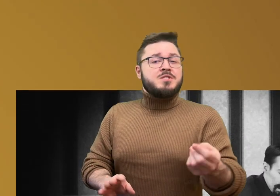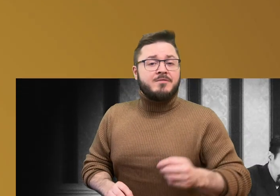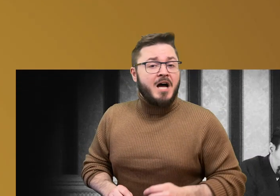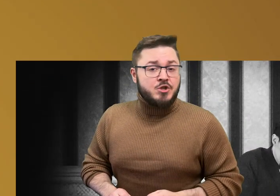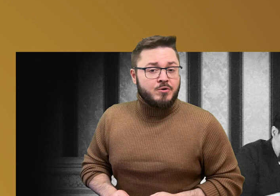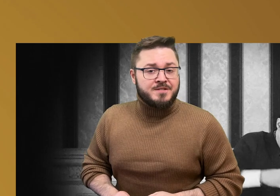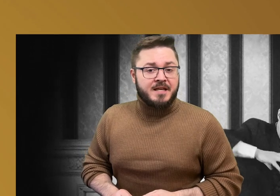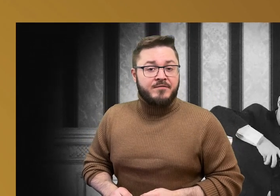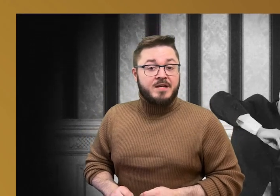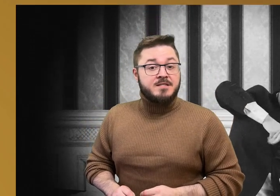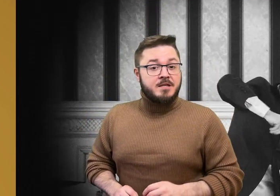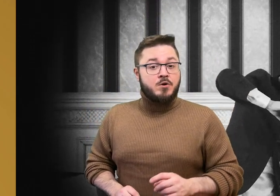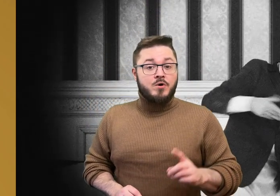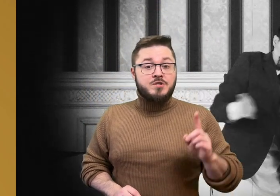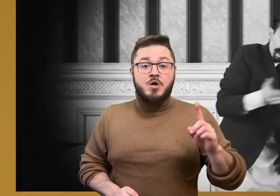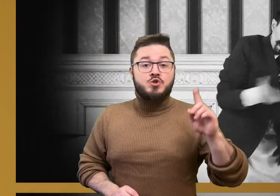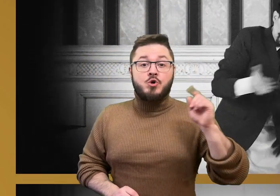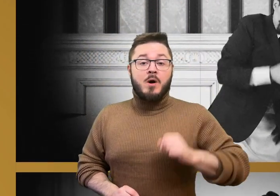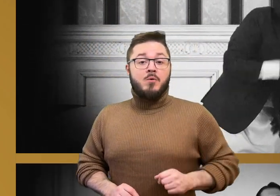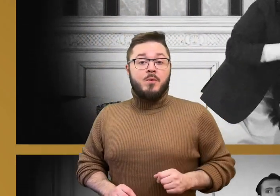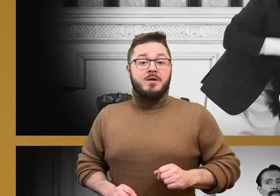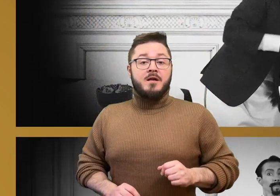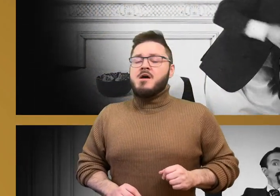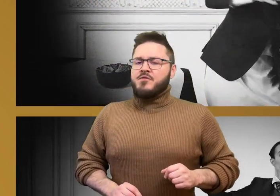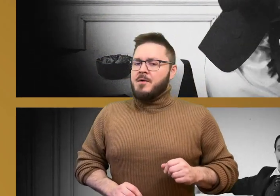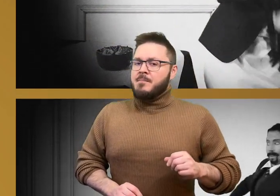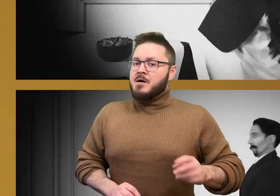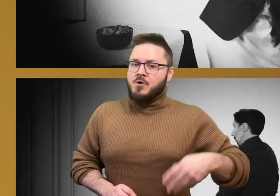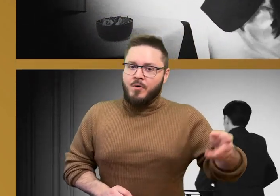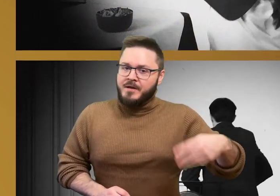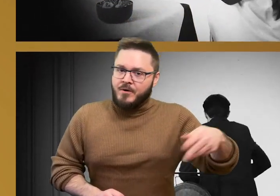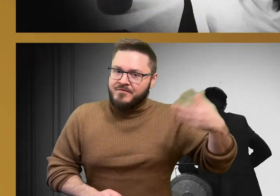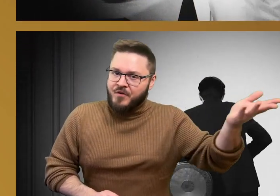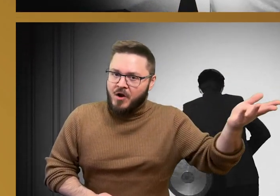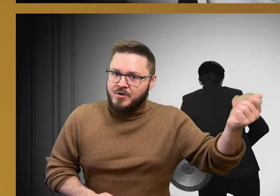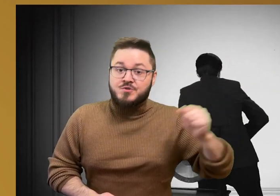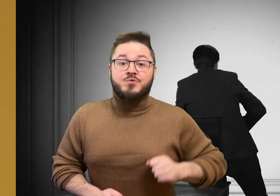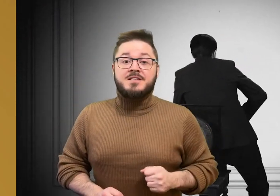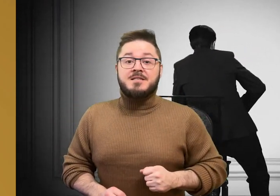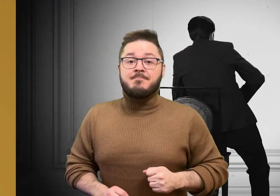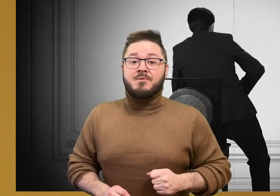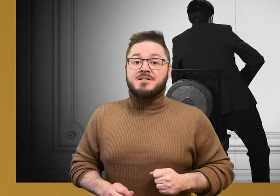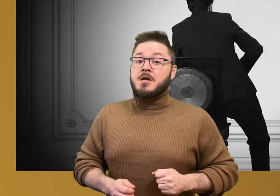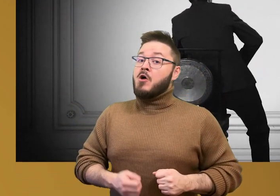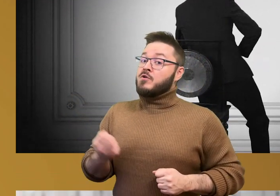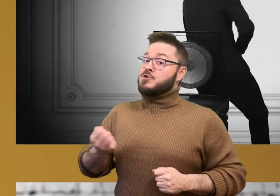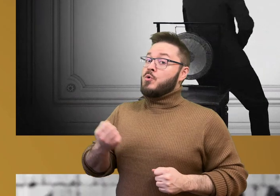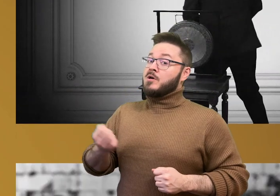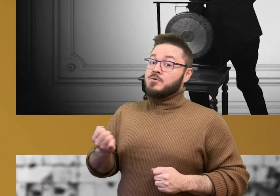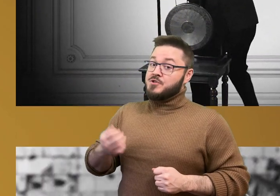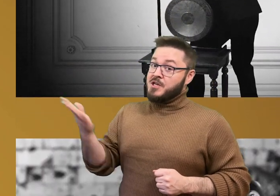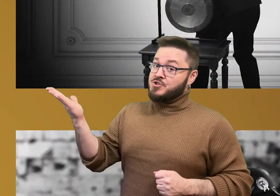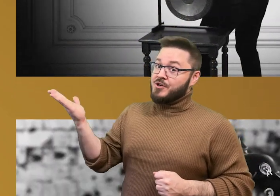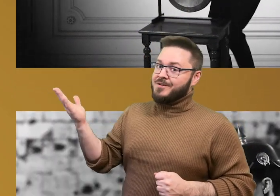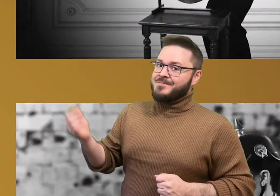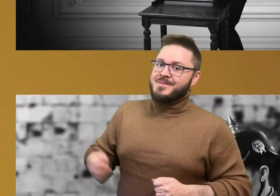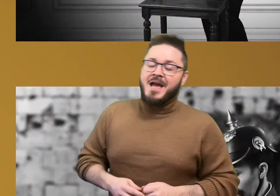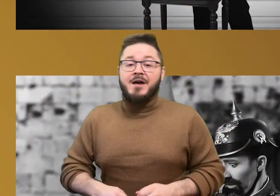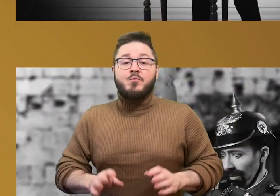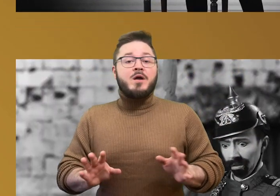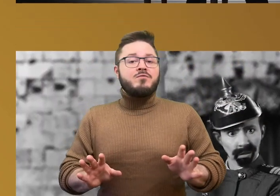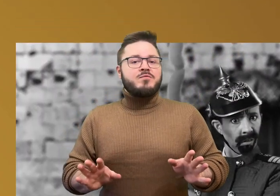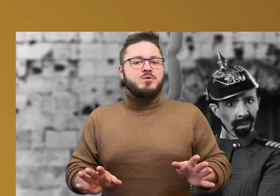sociological significance in Course 201, from choreographed farce to the simplest rhetorical gesture.